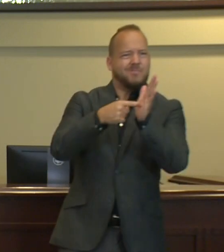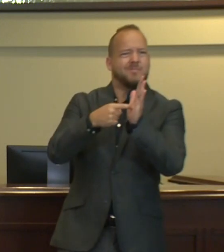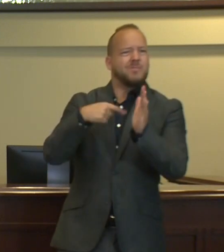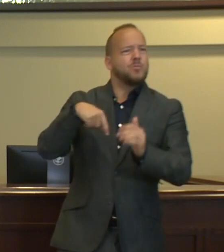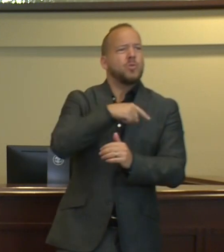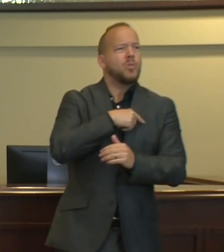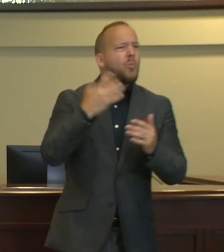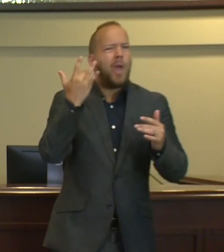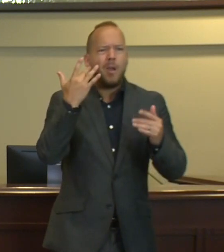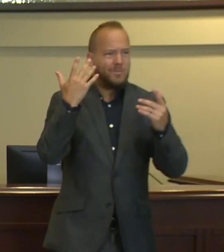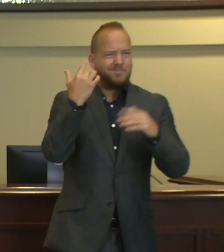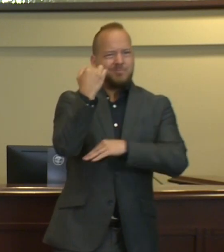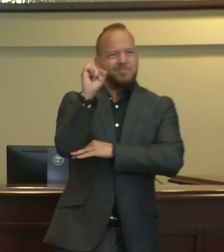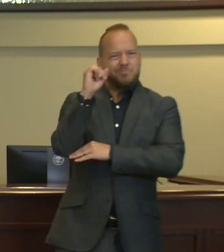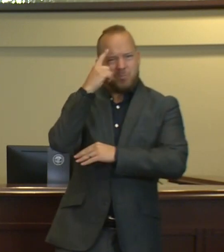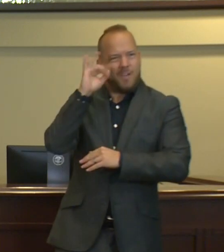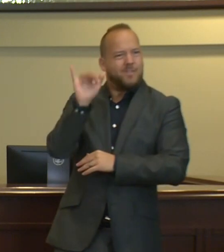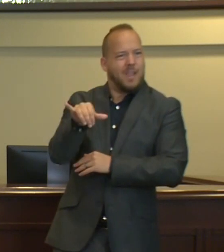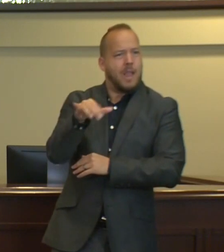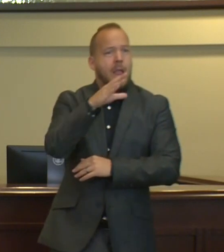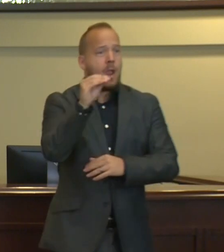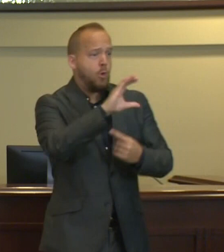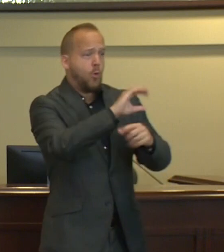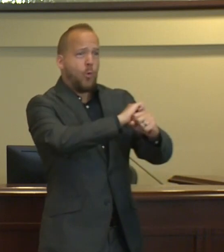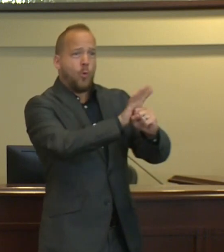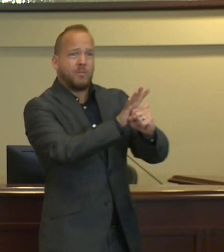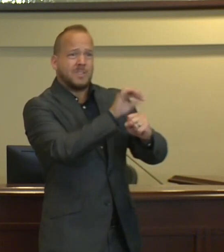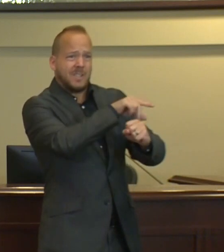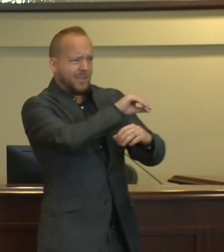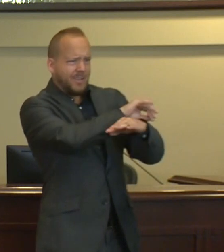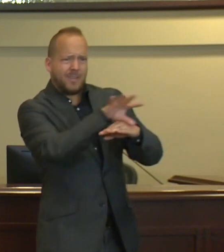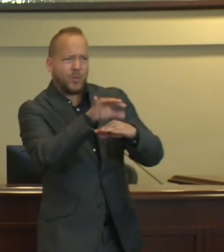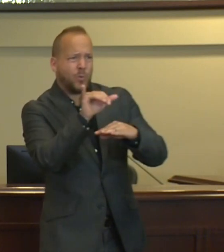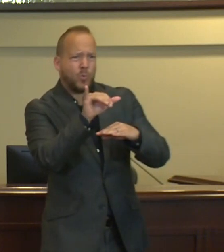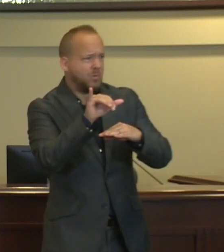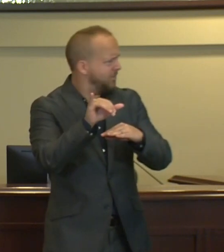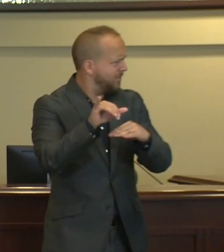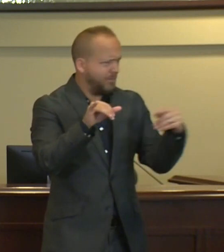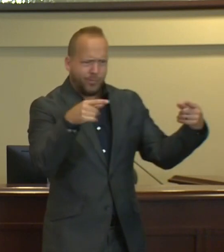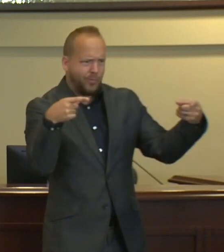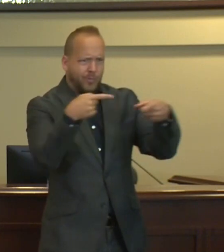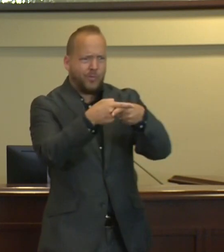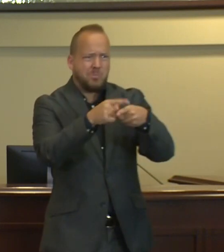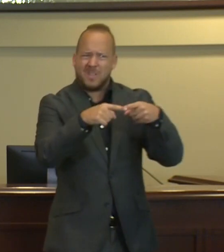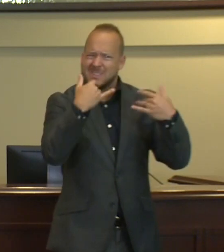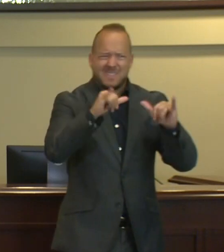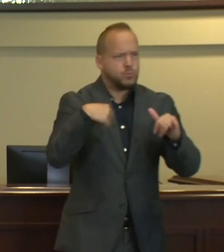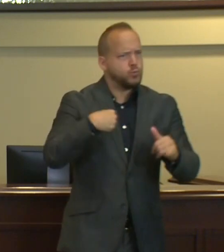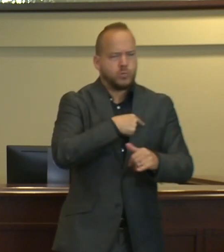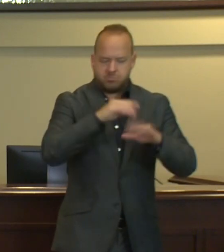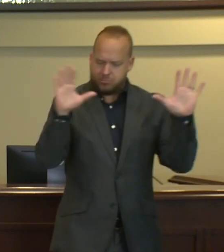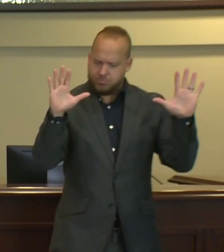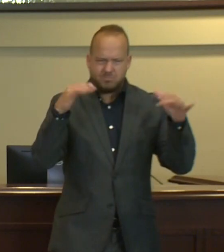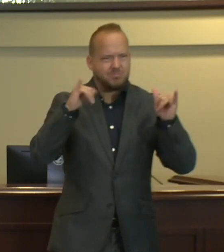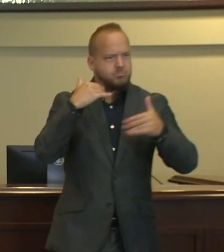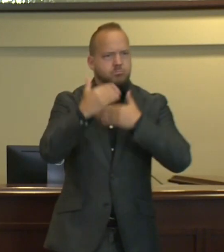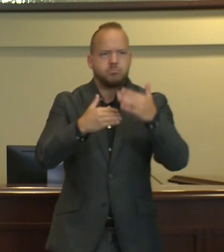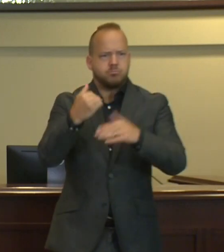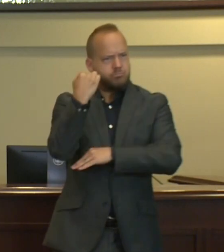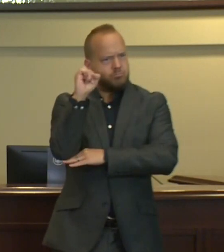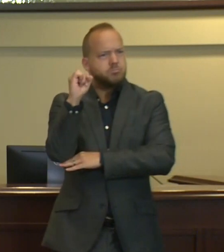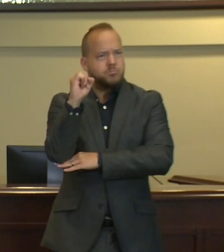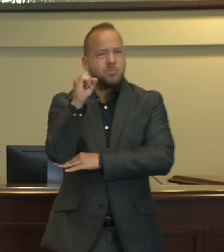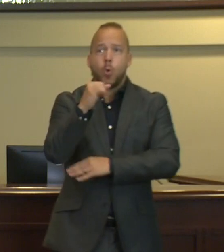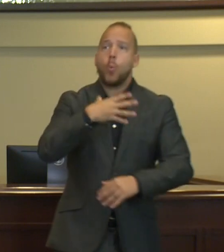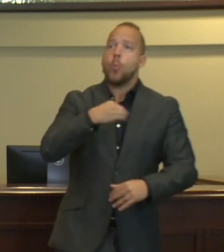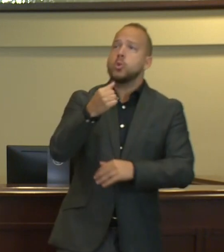reality that racism still exists. White supremacy and white supremacists are not following a stay-at-home order.